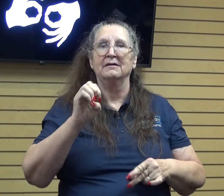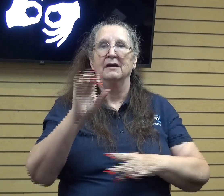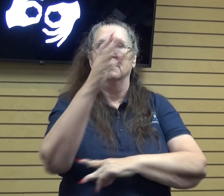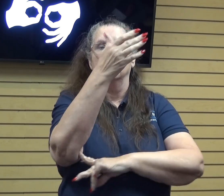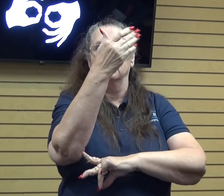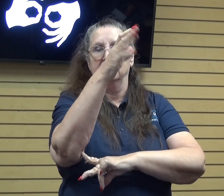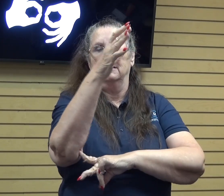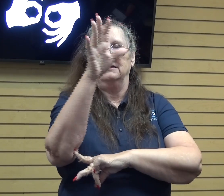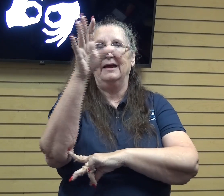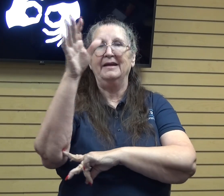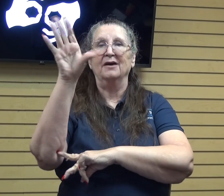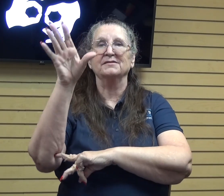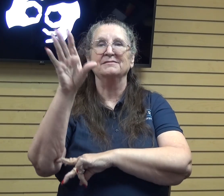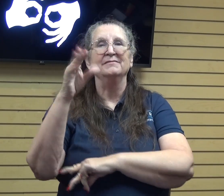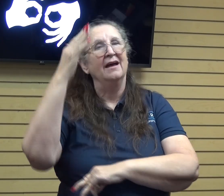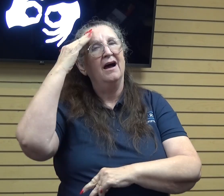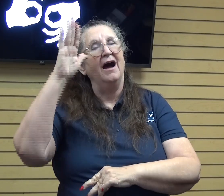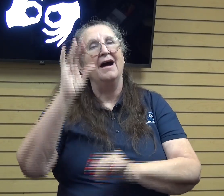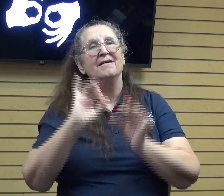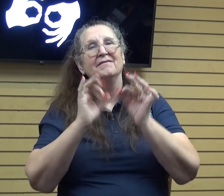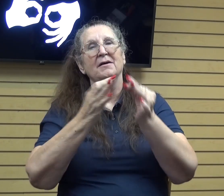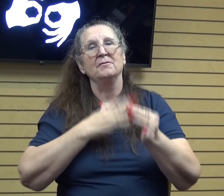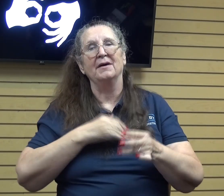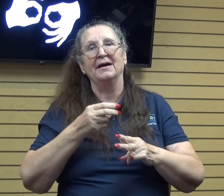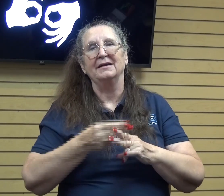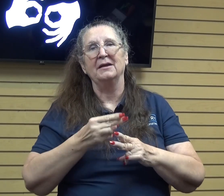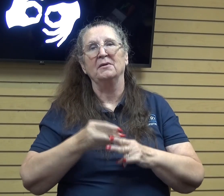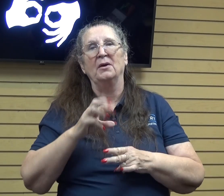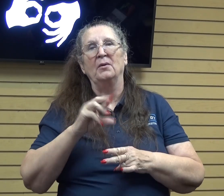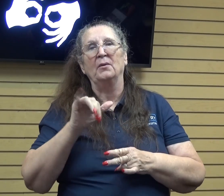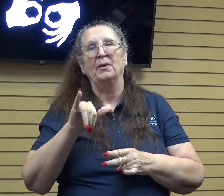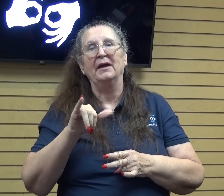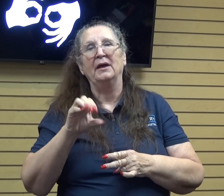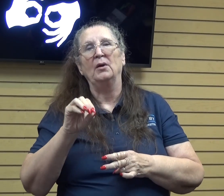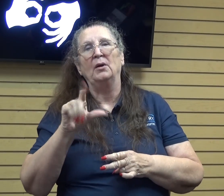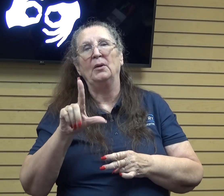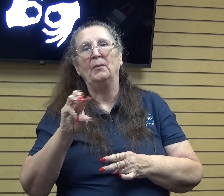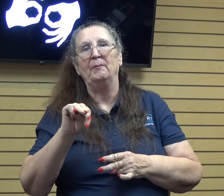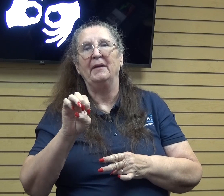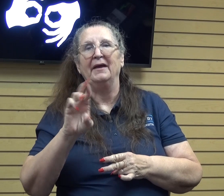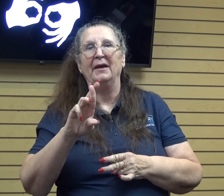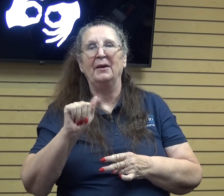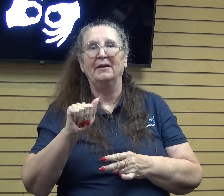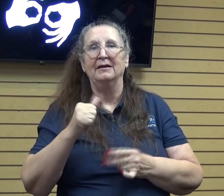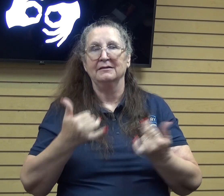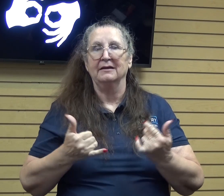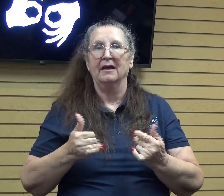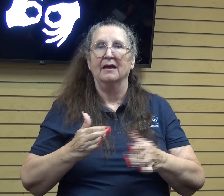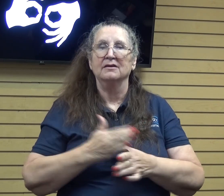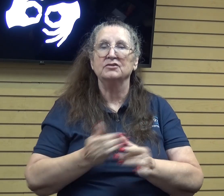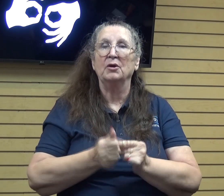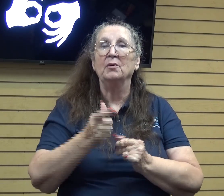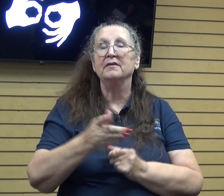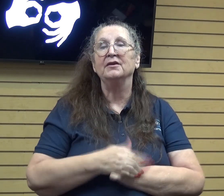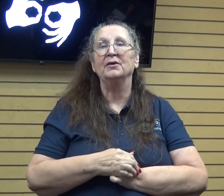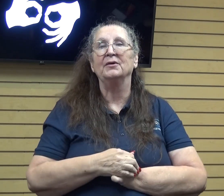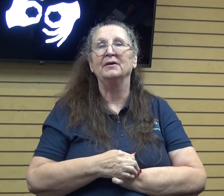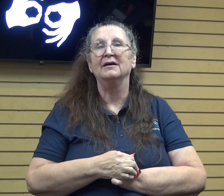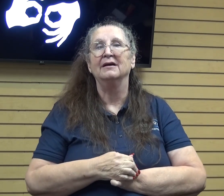Hello Familia, my name is Ray Olmedo and today I'm going to be sharing with you a divo that is